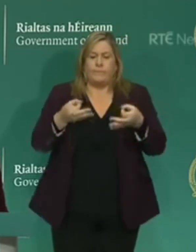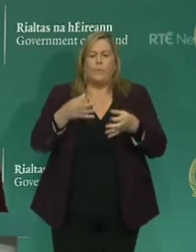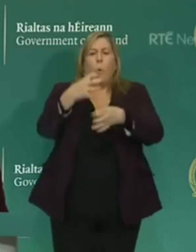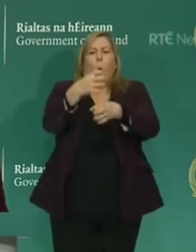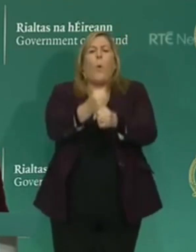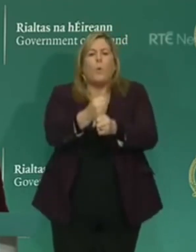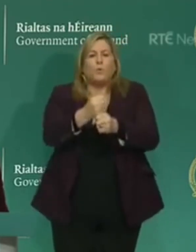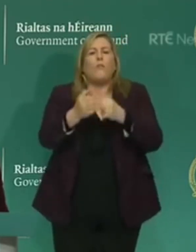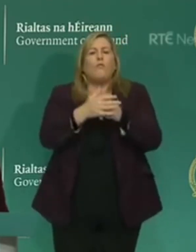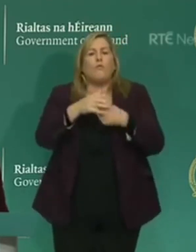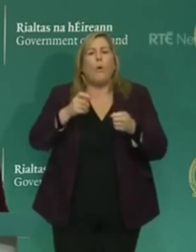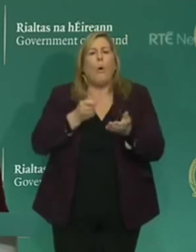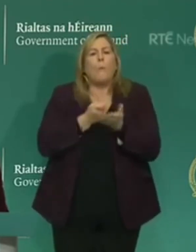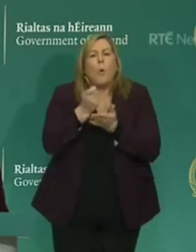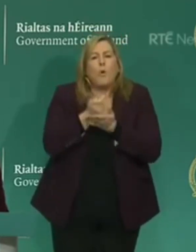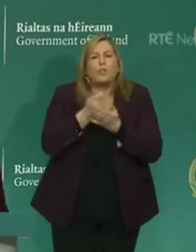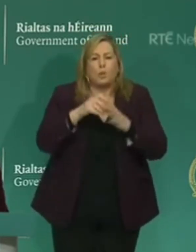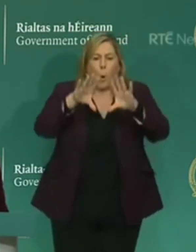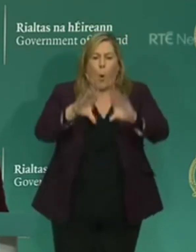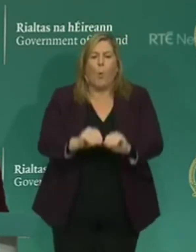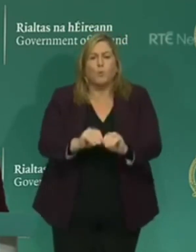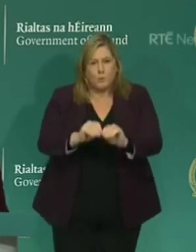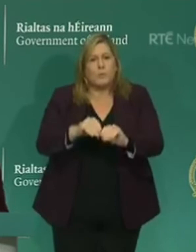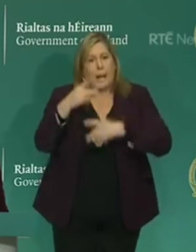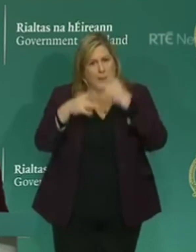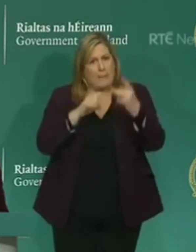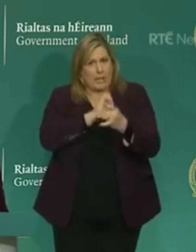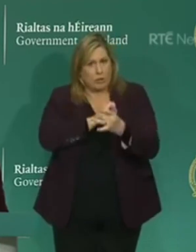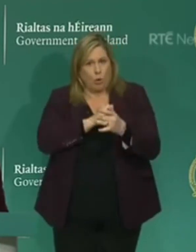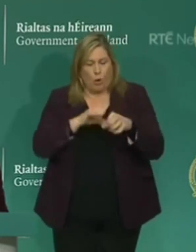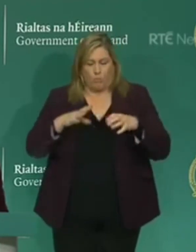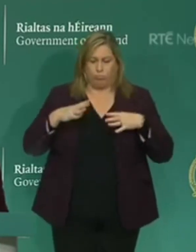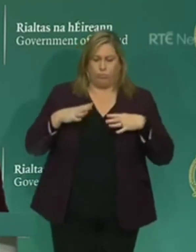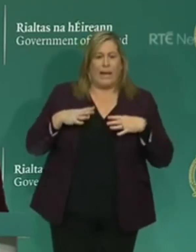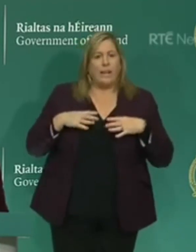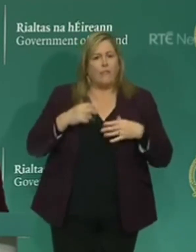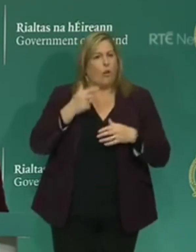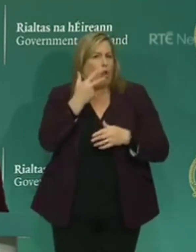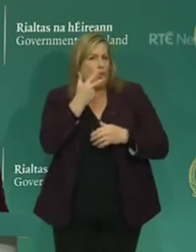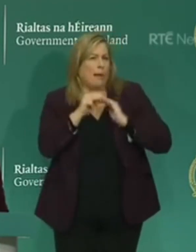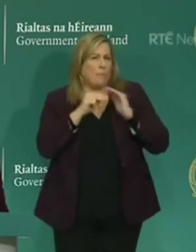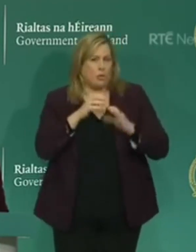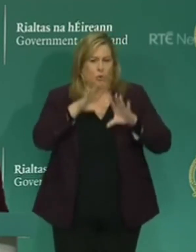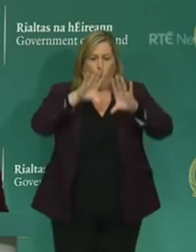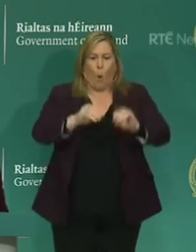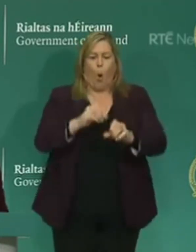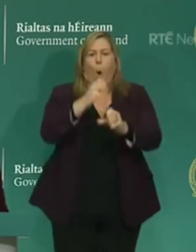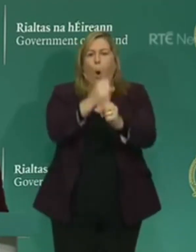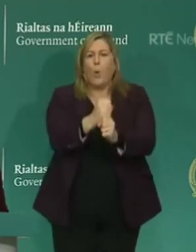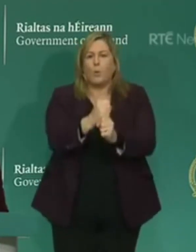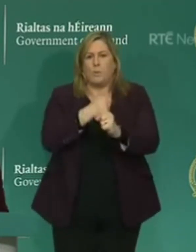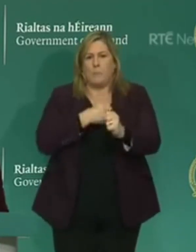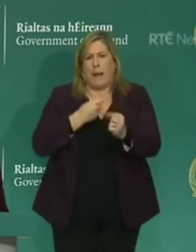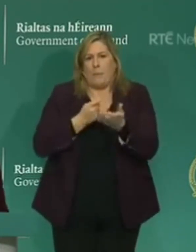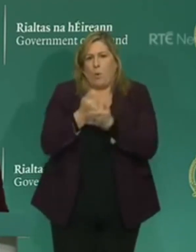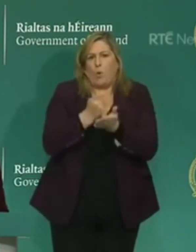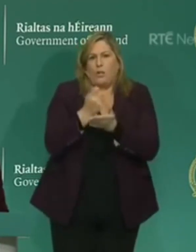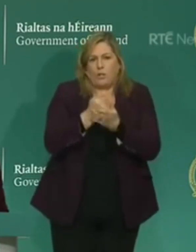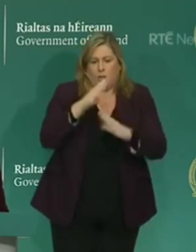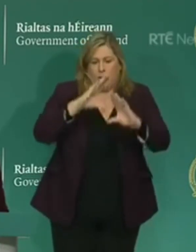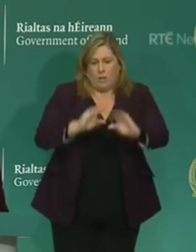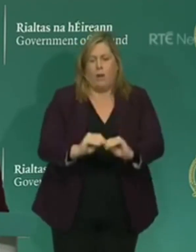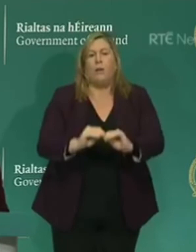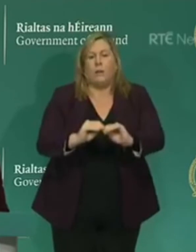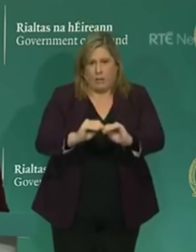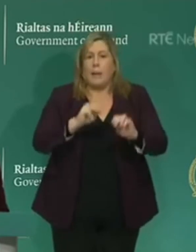products. These measures will ensure that a mortgage payment break of up to three months will be made available to local authority borrowers who are in